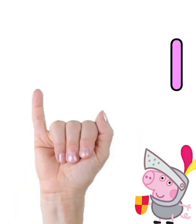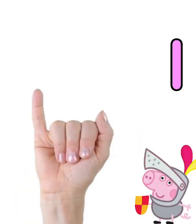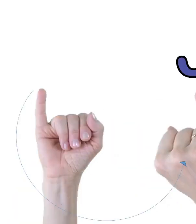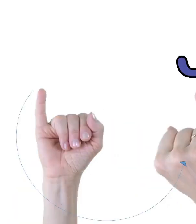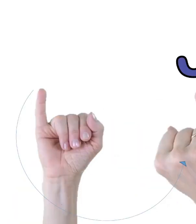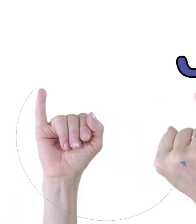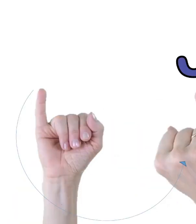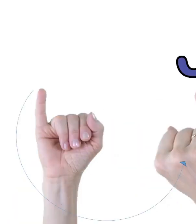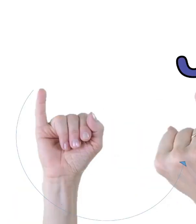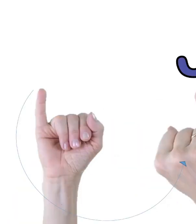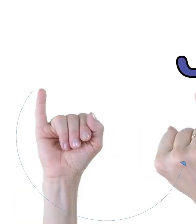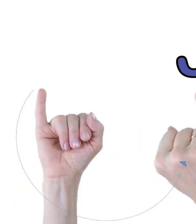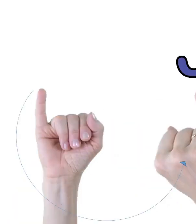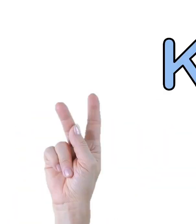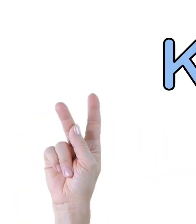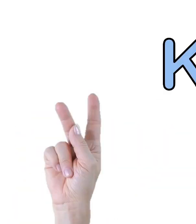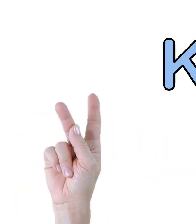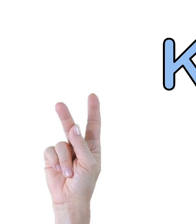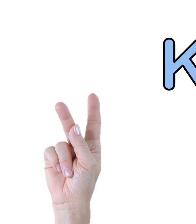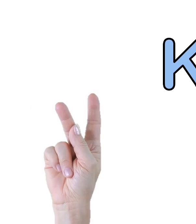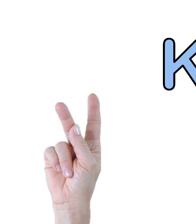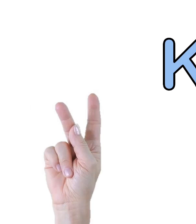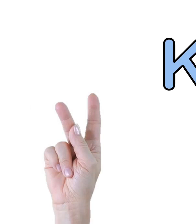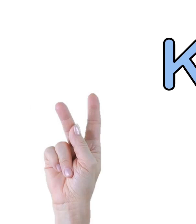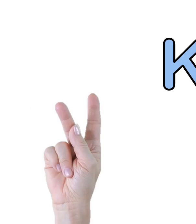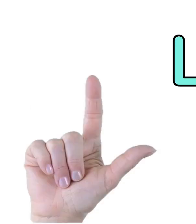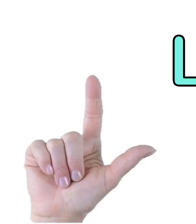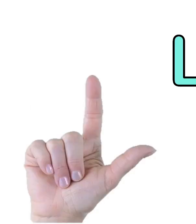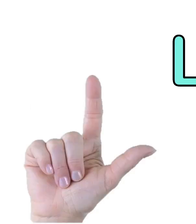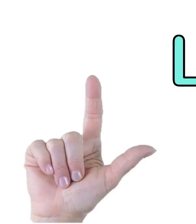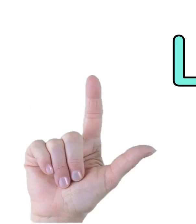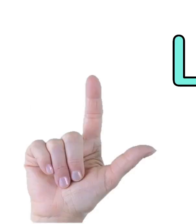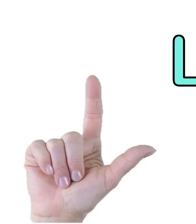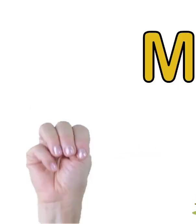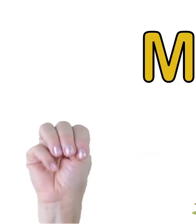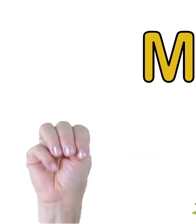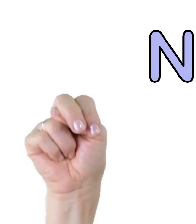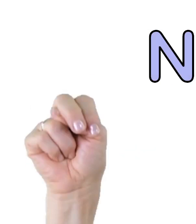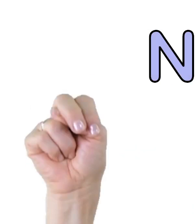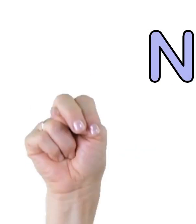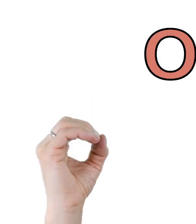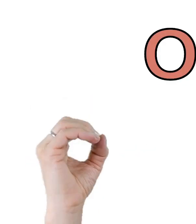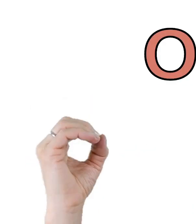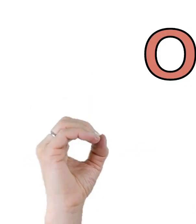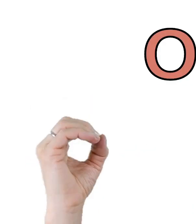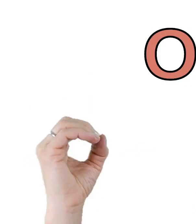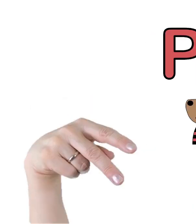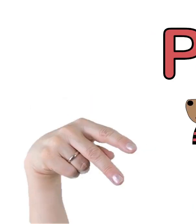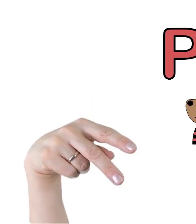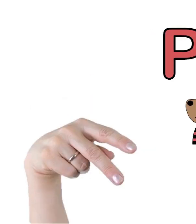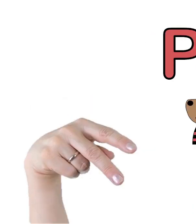J, K, N, L, M, N, O, P